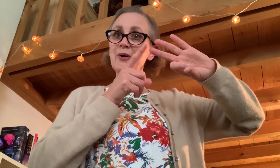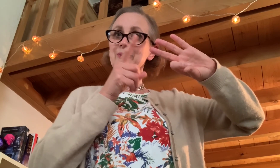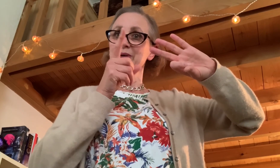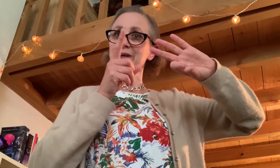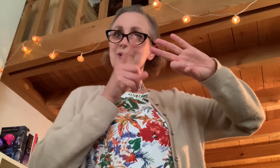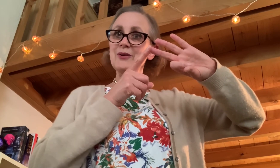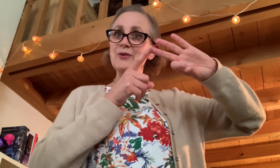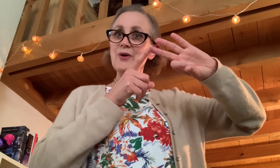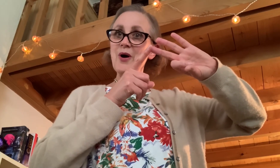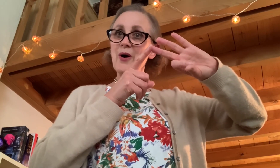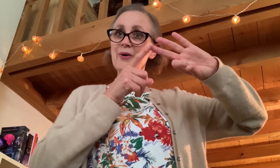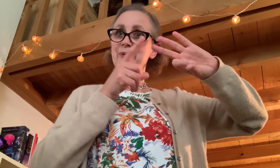do.